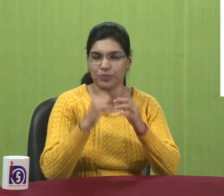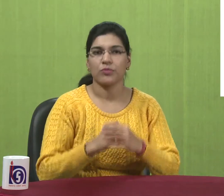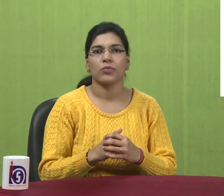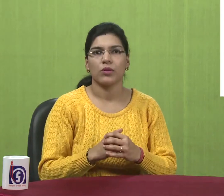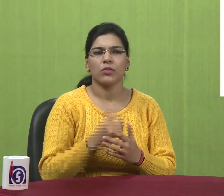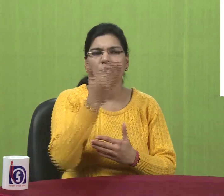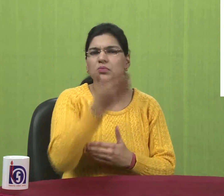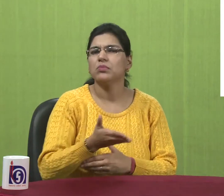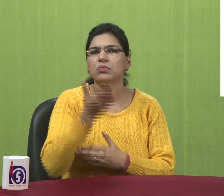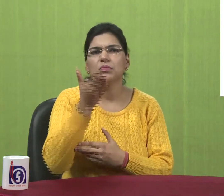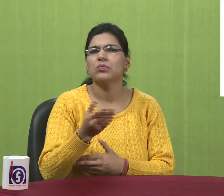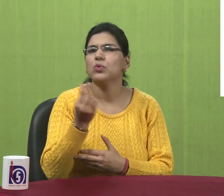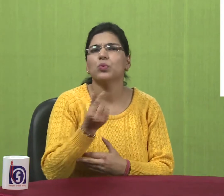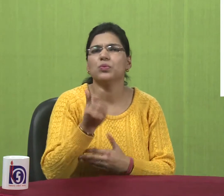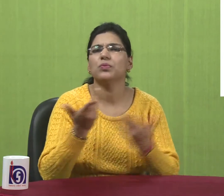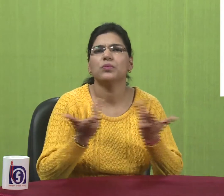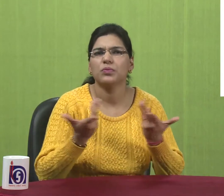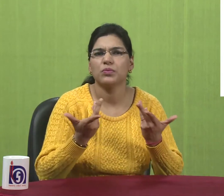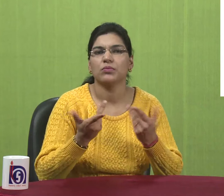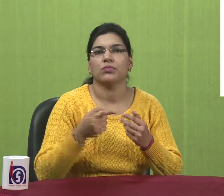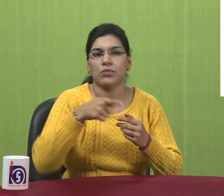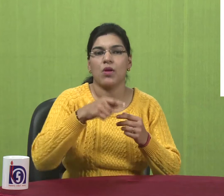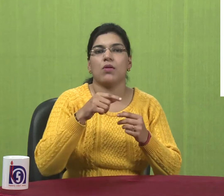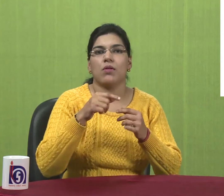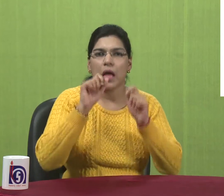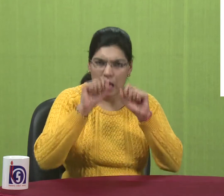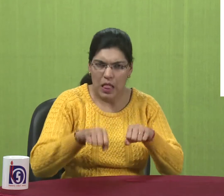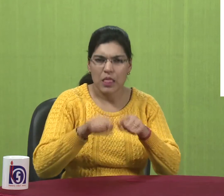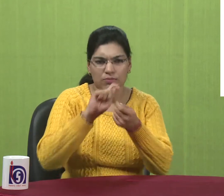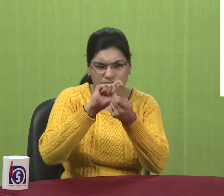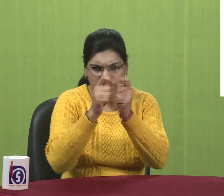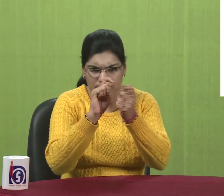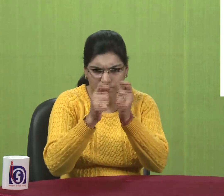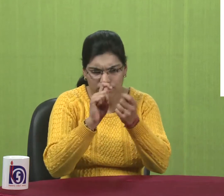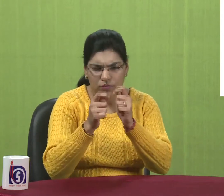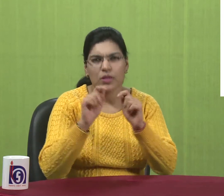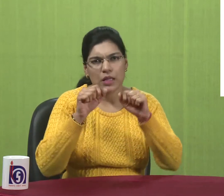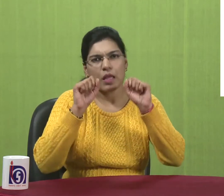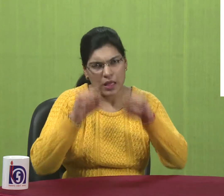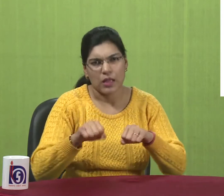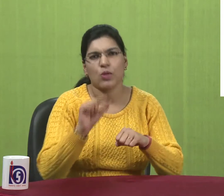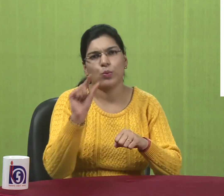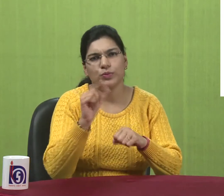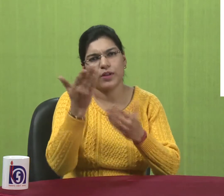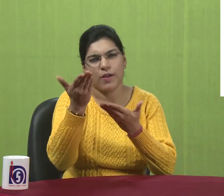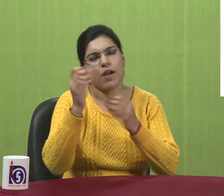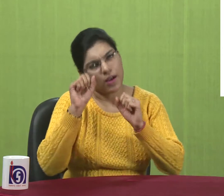you see different options. So what are the uses of these options. You can use these options